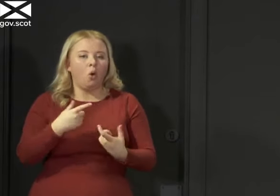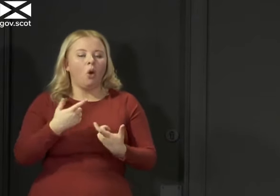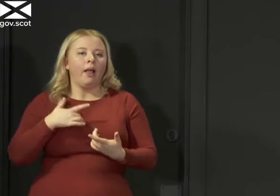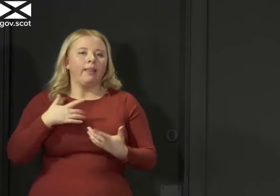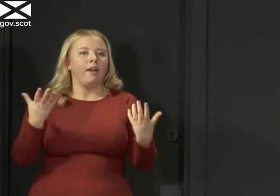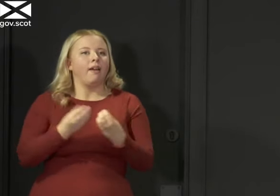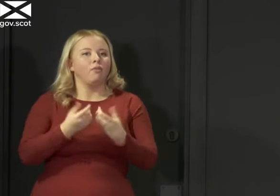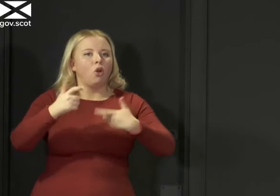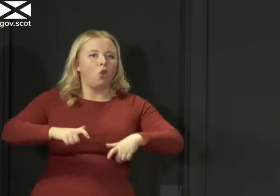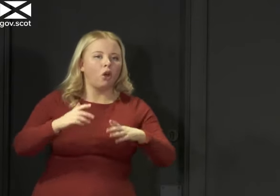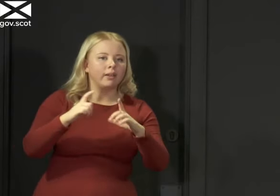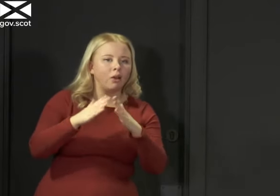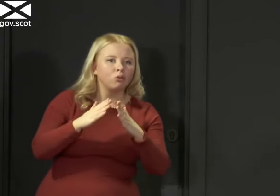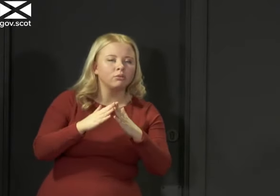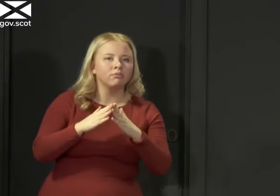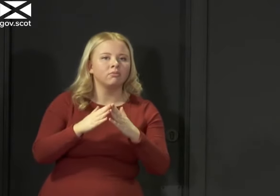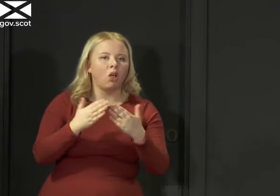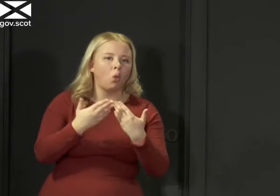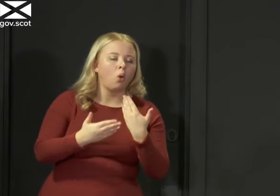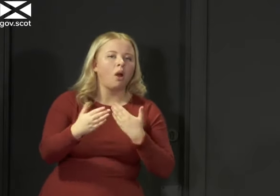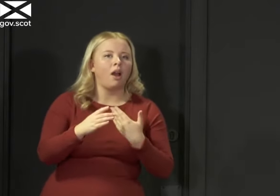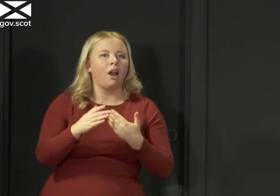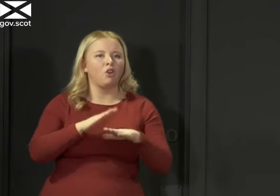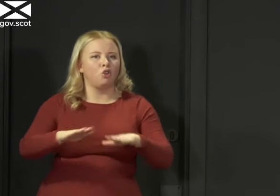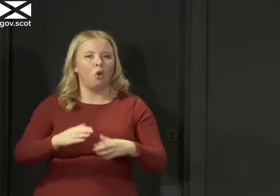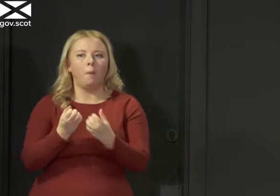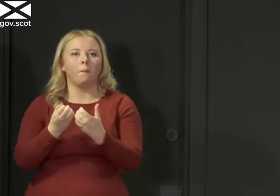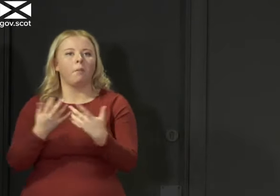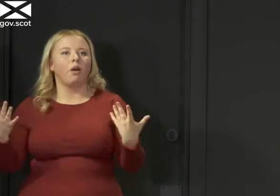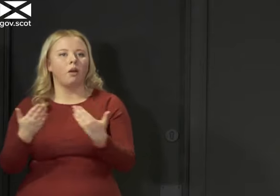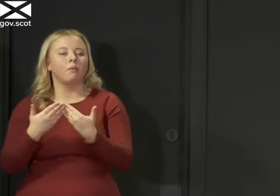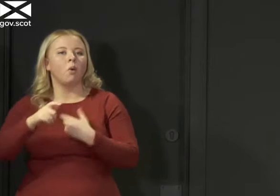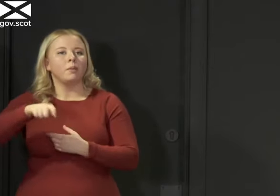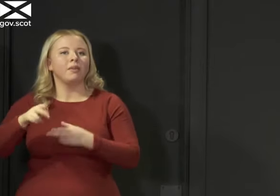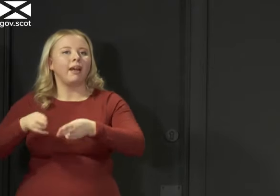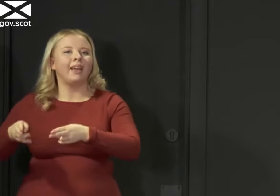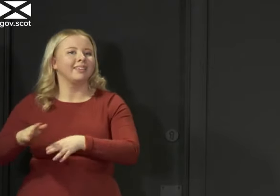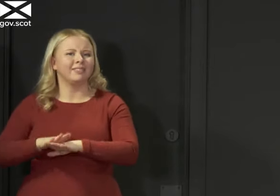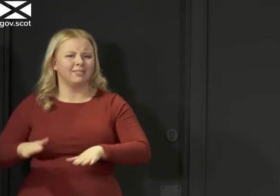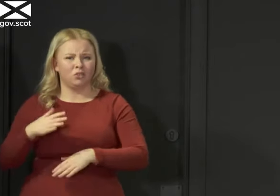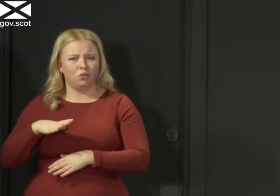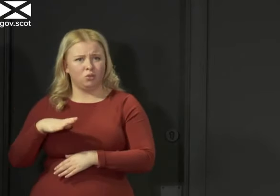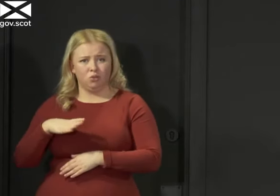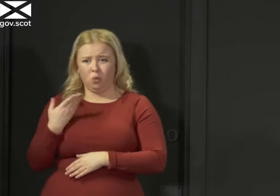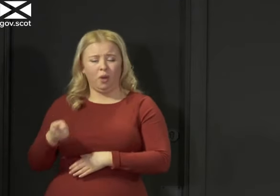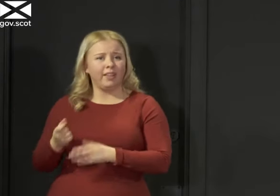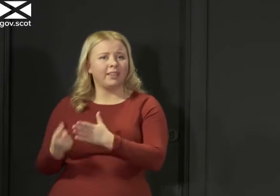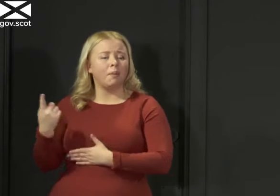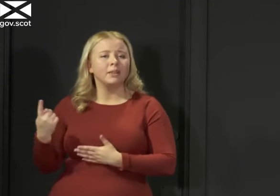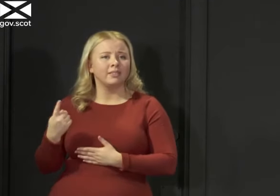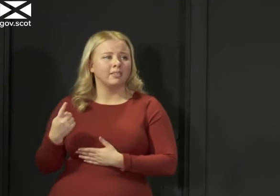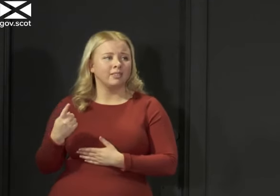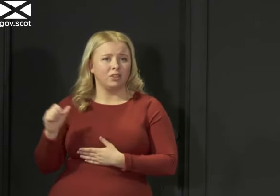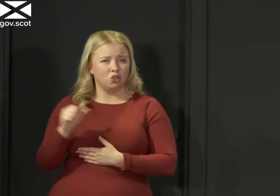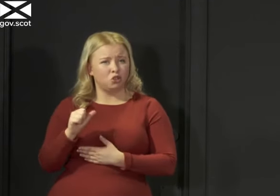price we pay being people unnecessarily dying, because not having people dying is what I think should drive